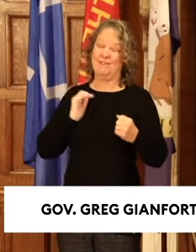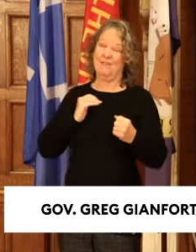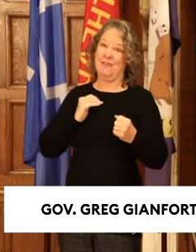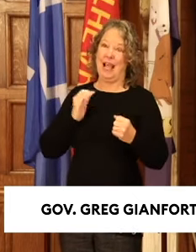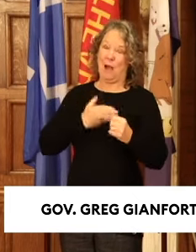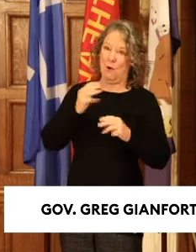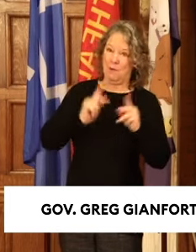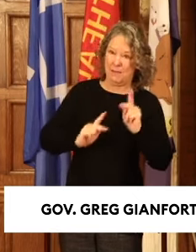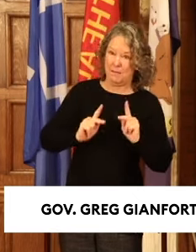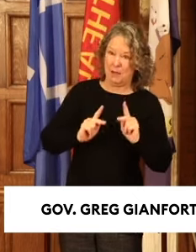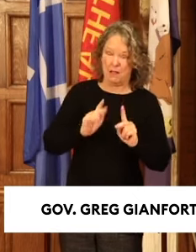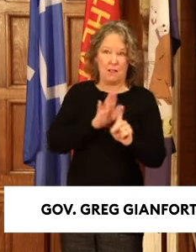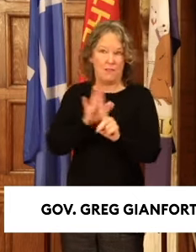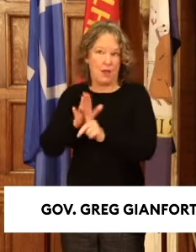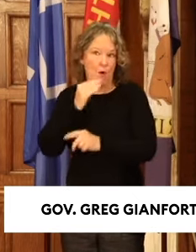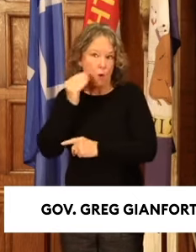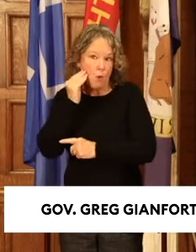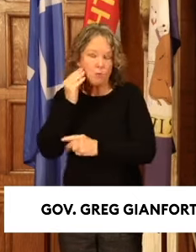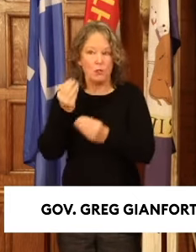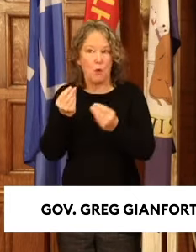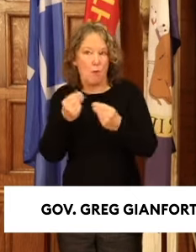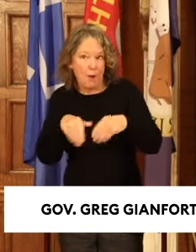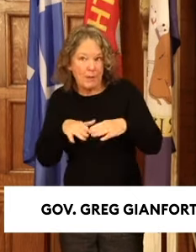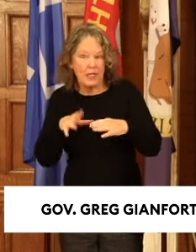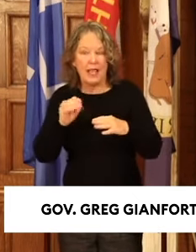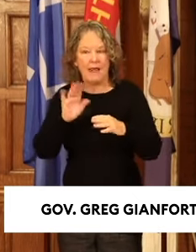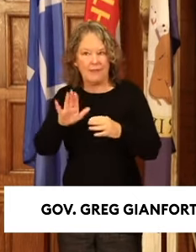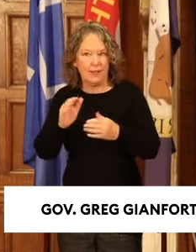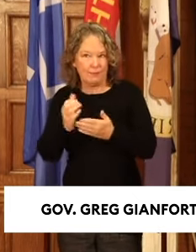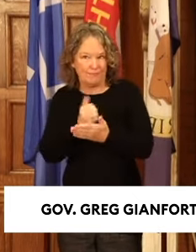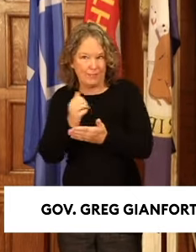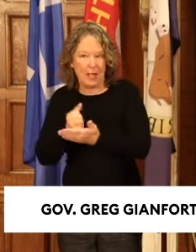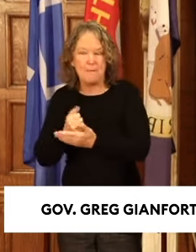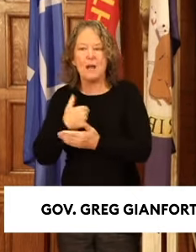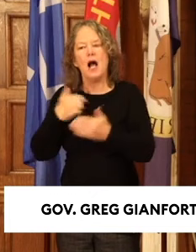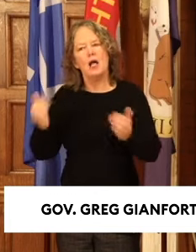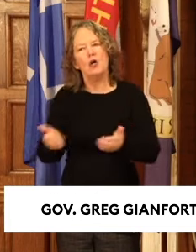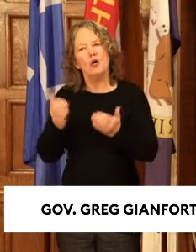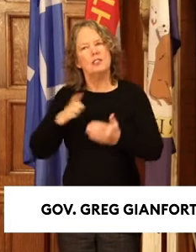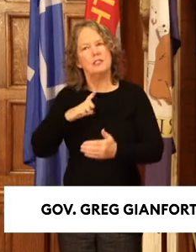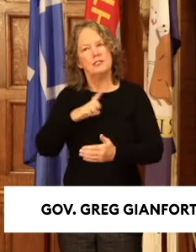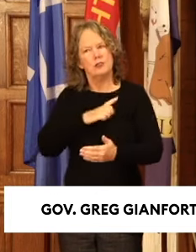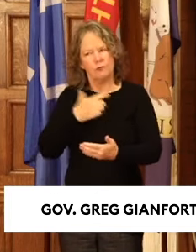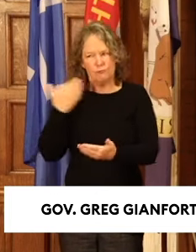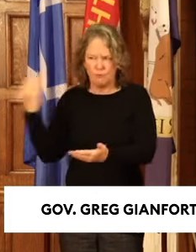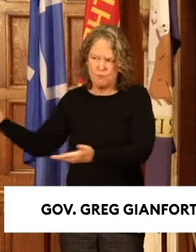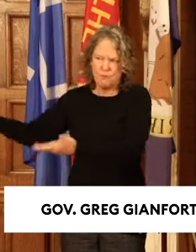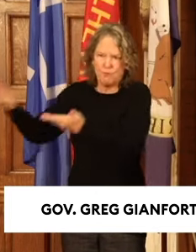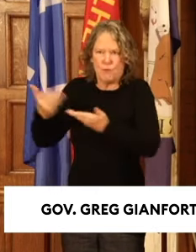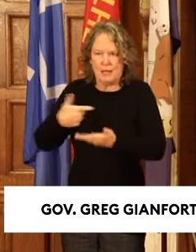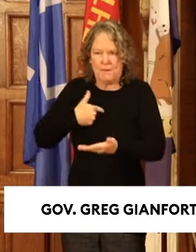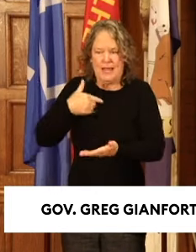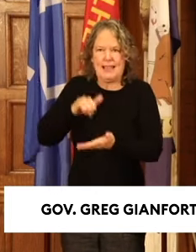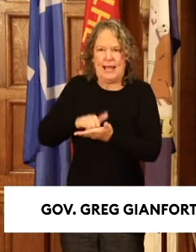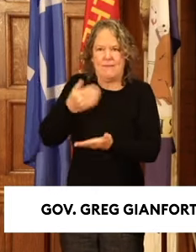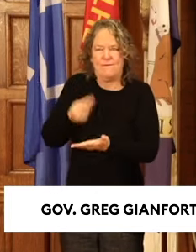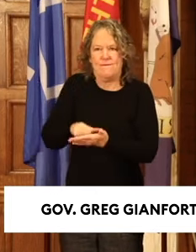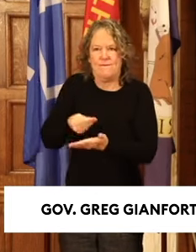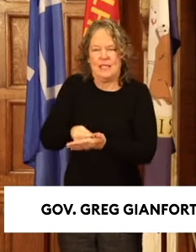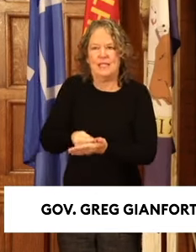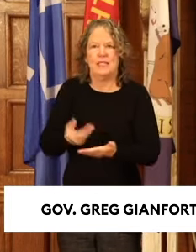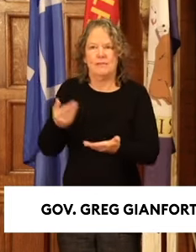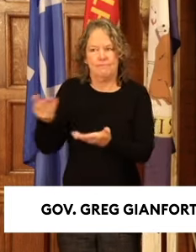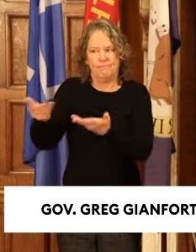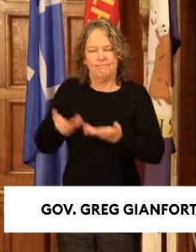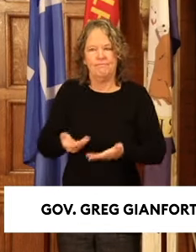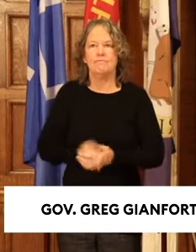property, and their livelihoods, I urge the legislature to get this funding to my desk. As we